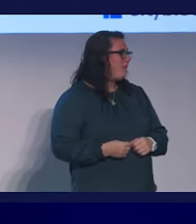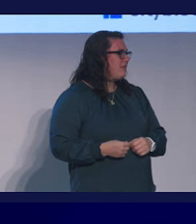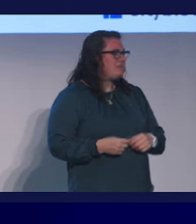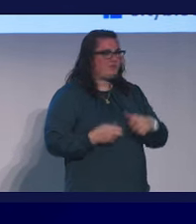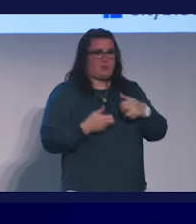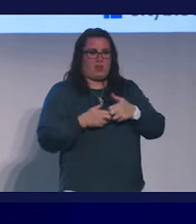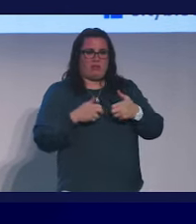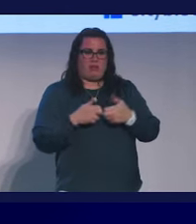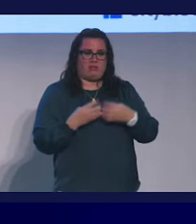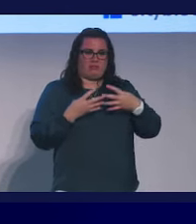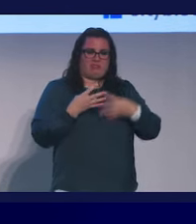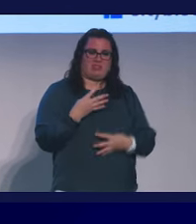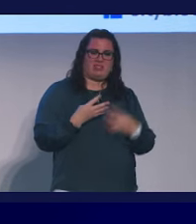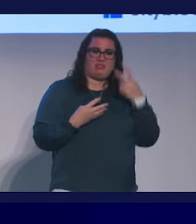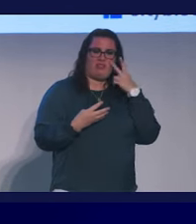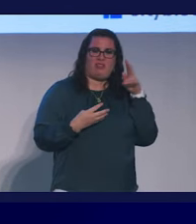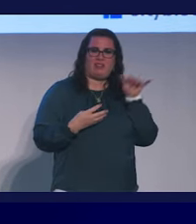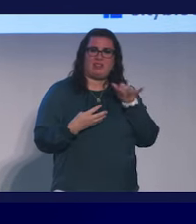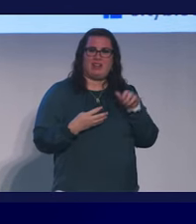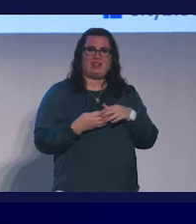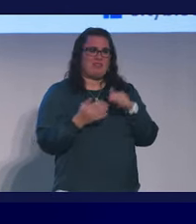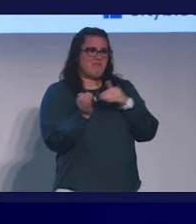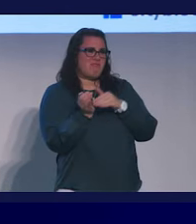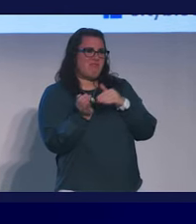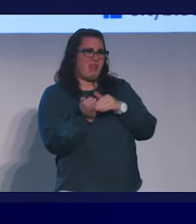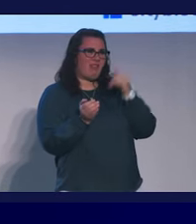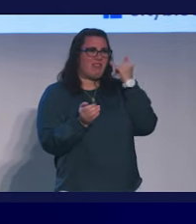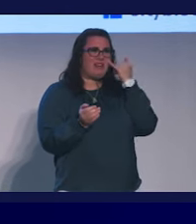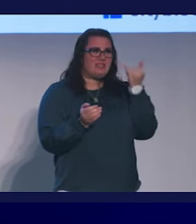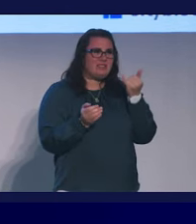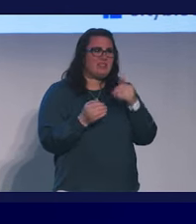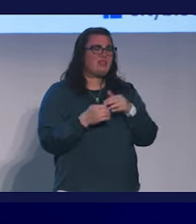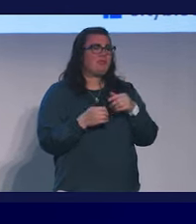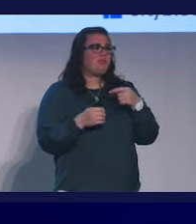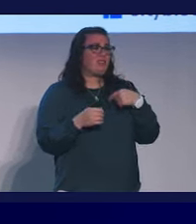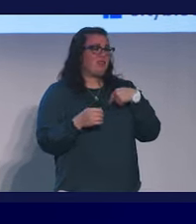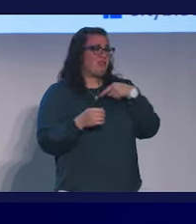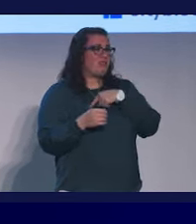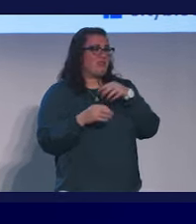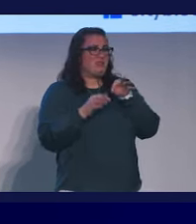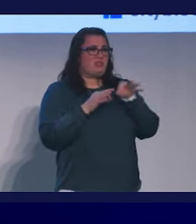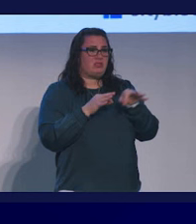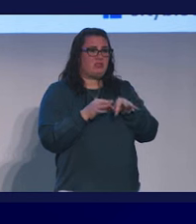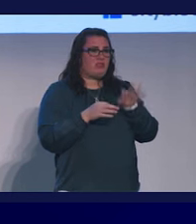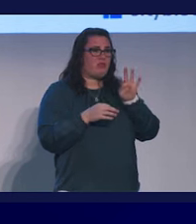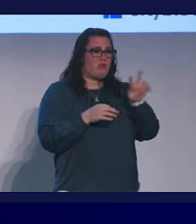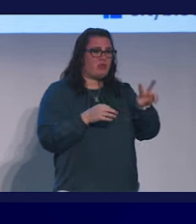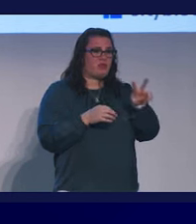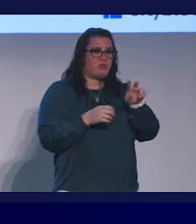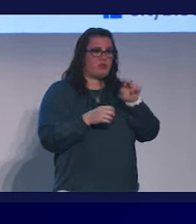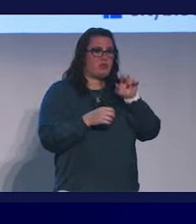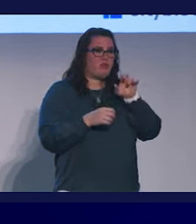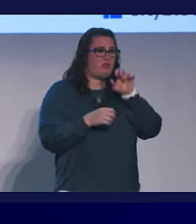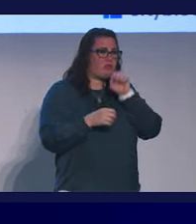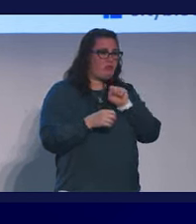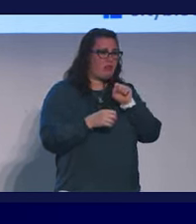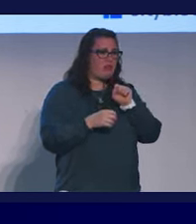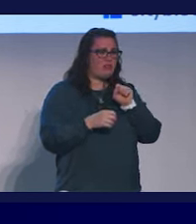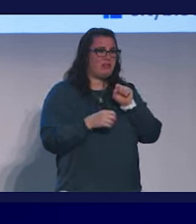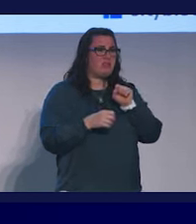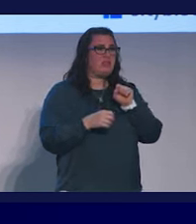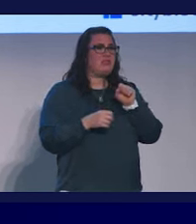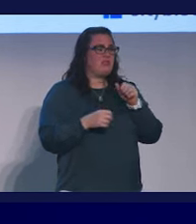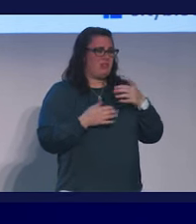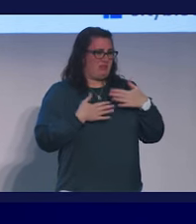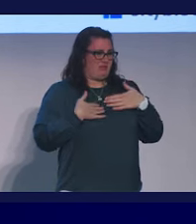problem list looked like, you know, in the medical sense of the word. We would describe her as a 42-year-old female. I'm 42 years old. She had